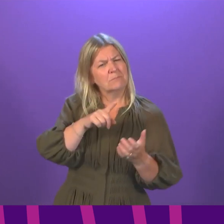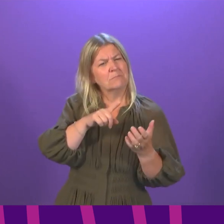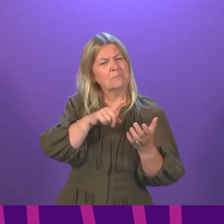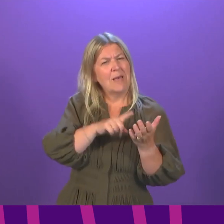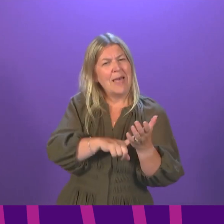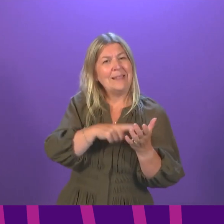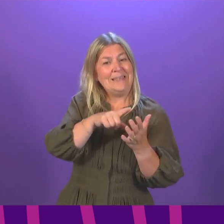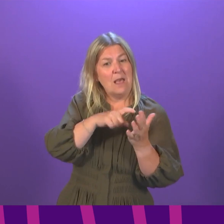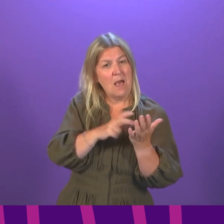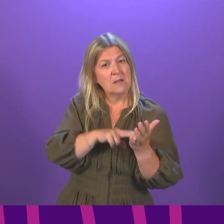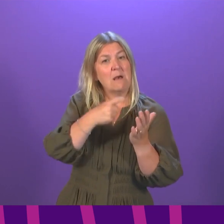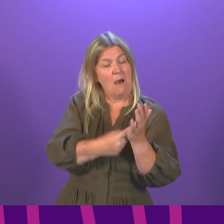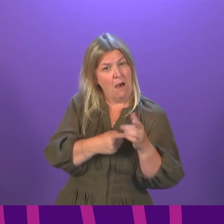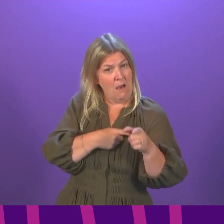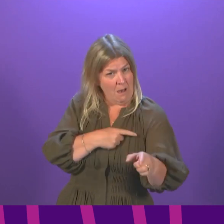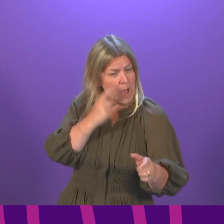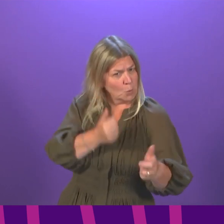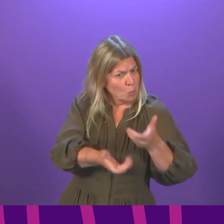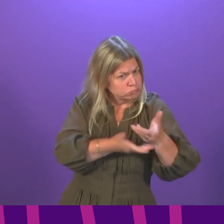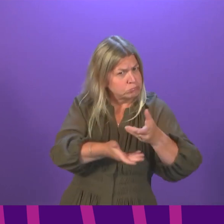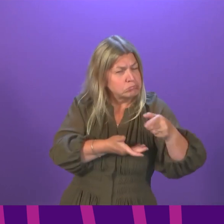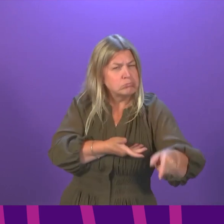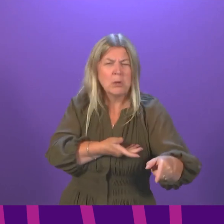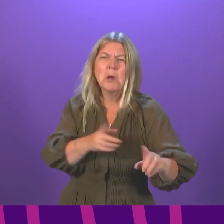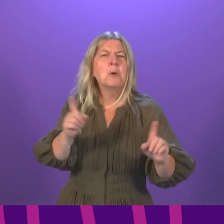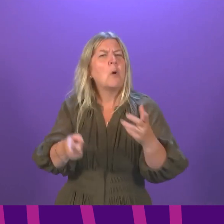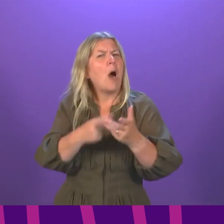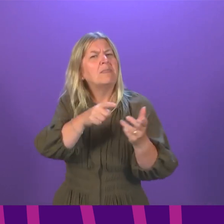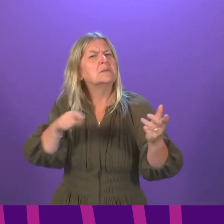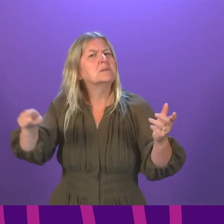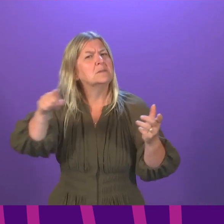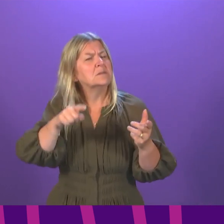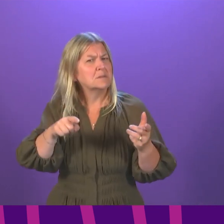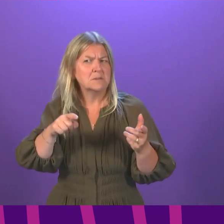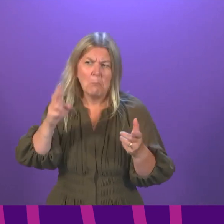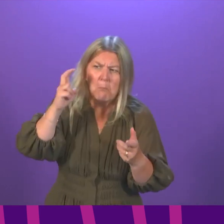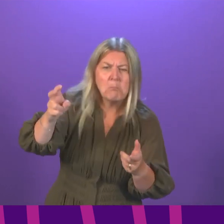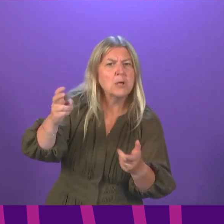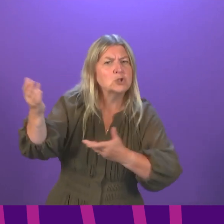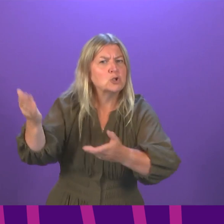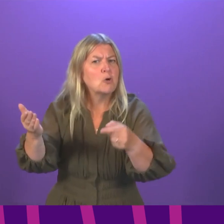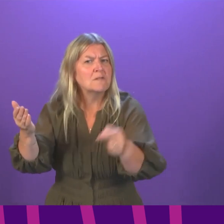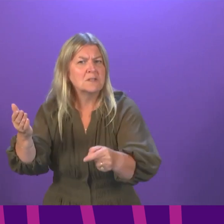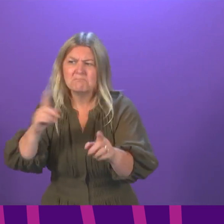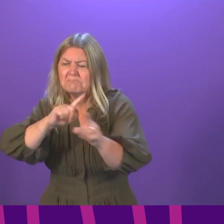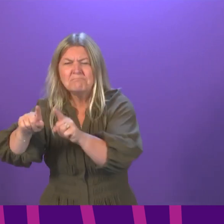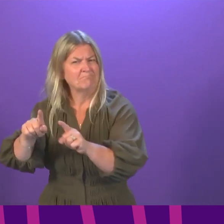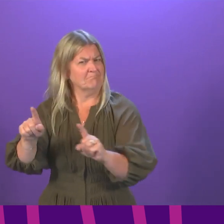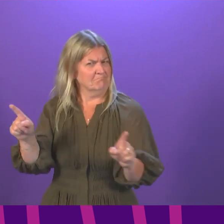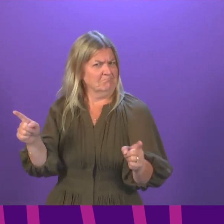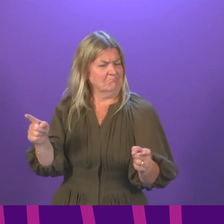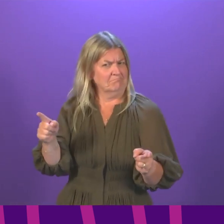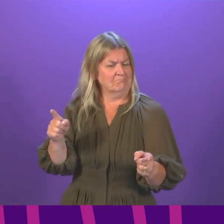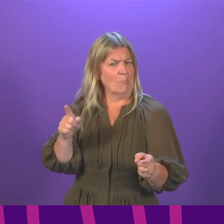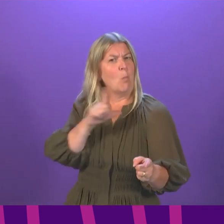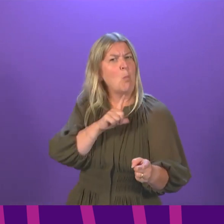action have they taken to address compliance on ScotRail services and bus services in Scotland? This is not a small minority of cases. Why are levels